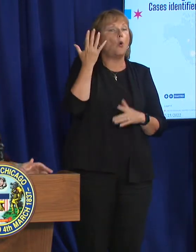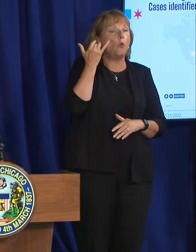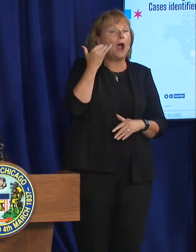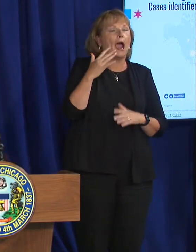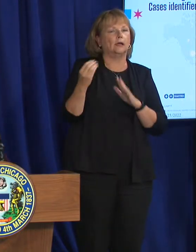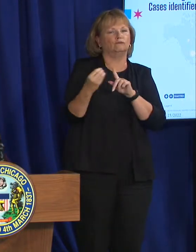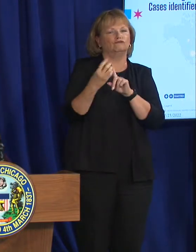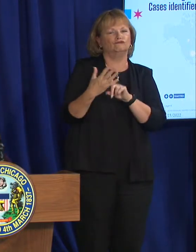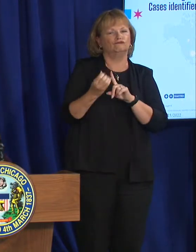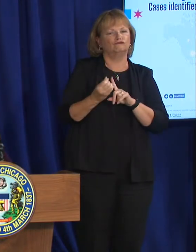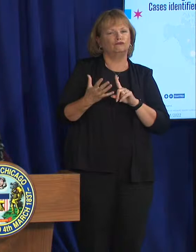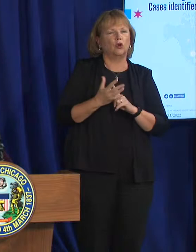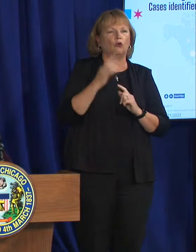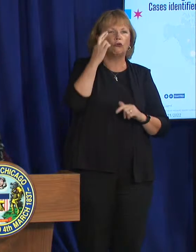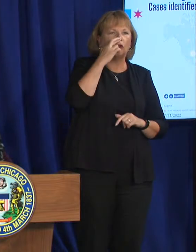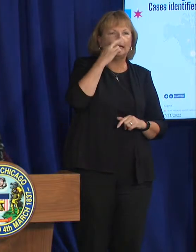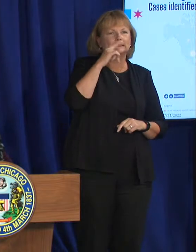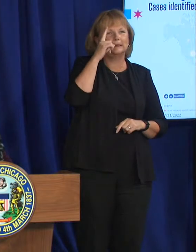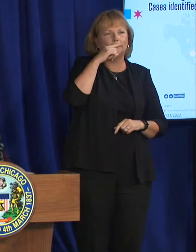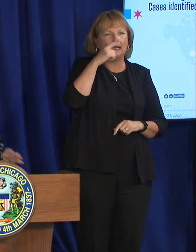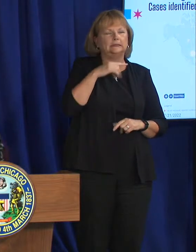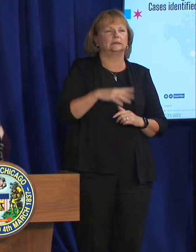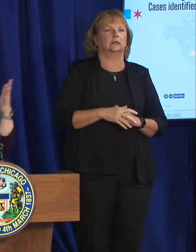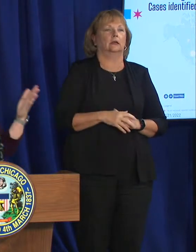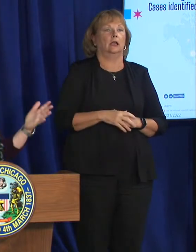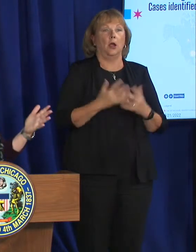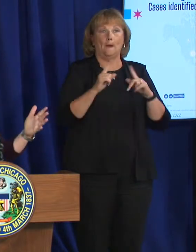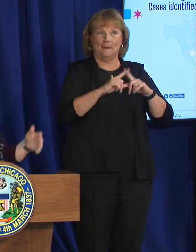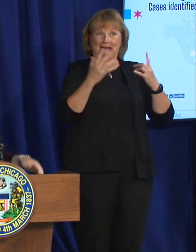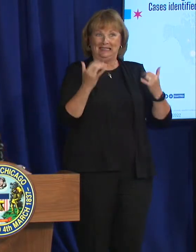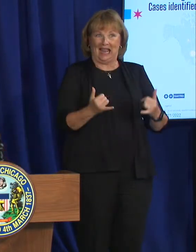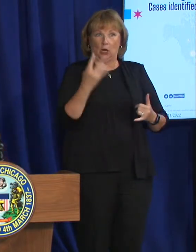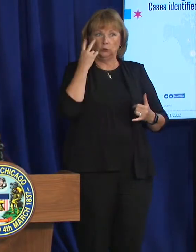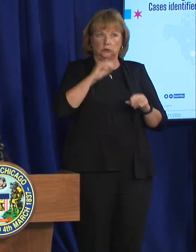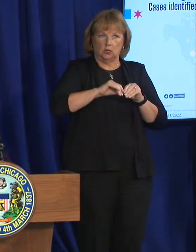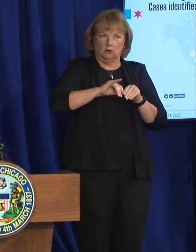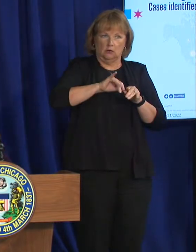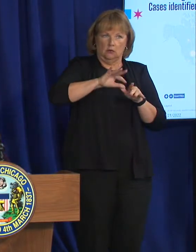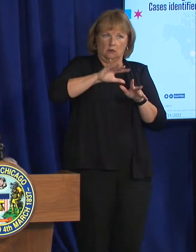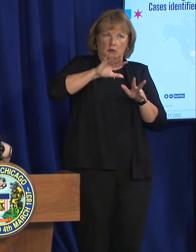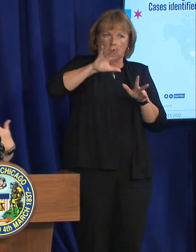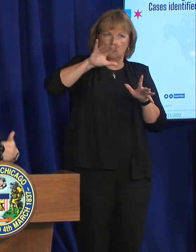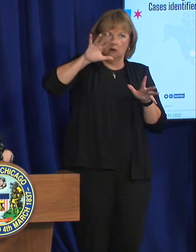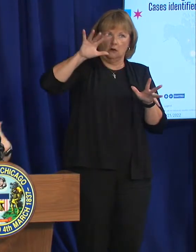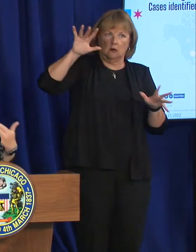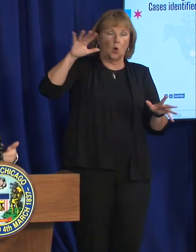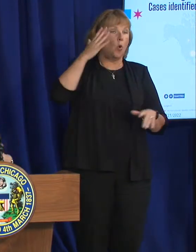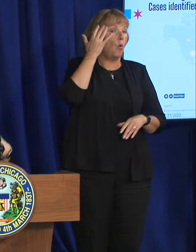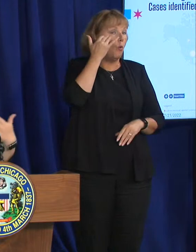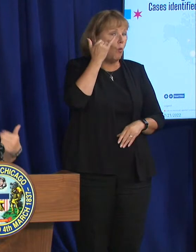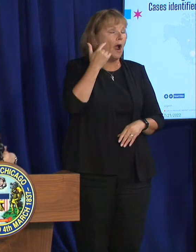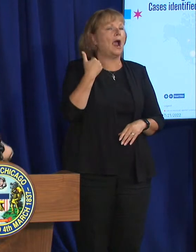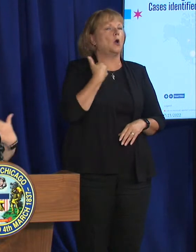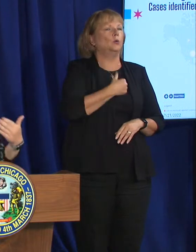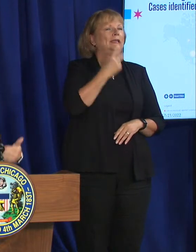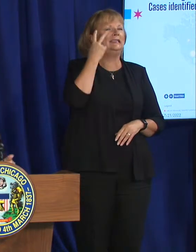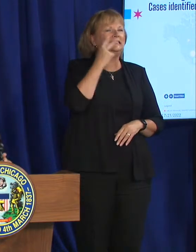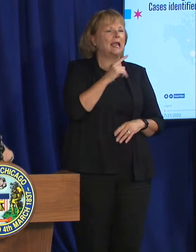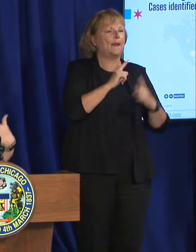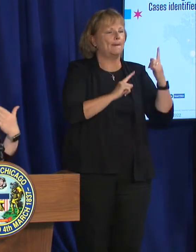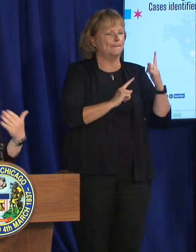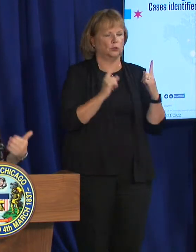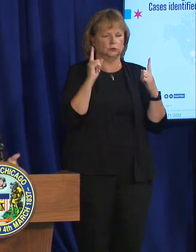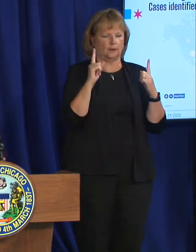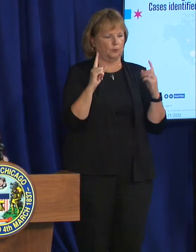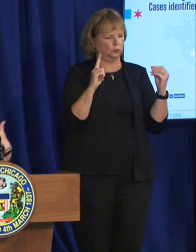to rodents. The difference that we are seeing now as you can see in this worldwide outbreak is that we are seeing person-to